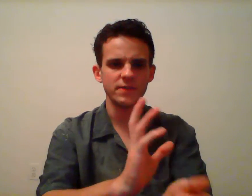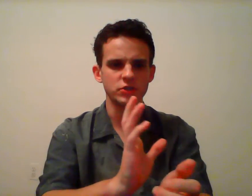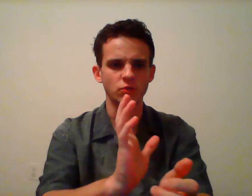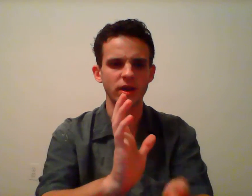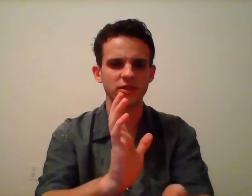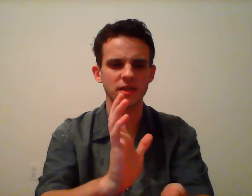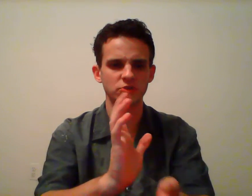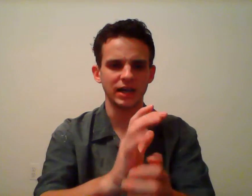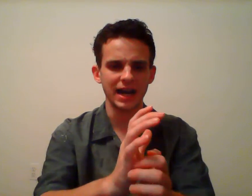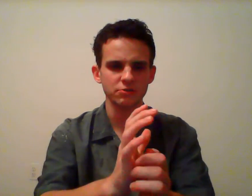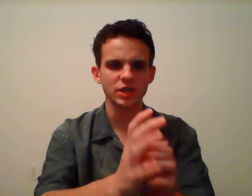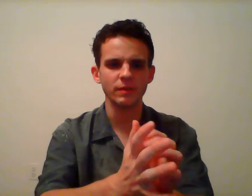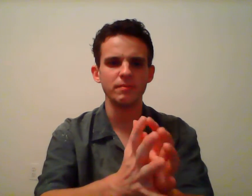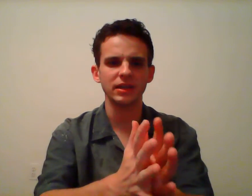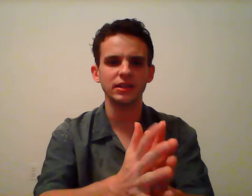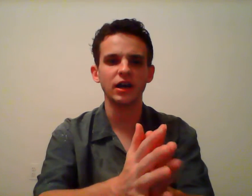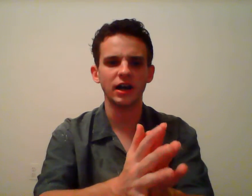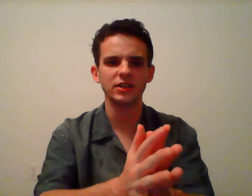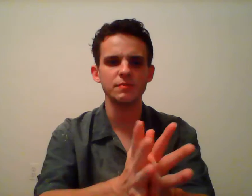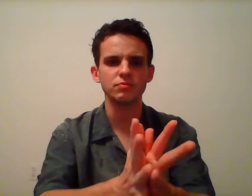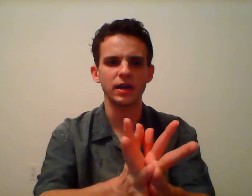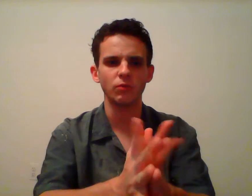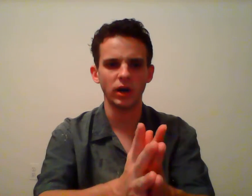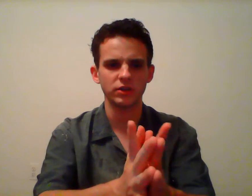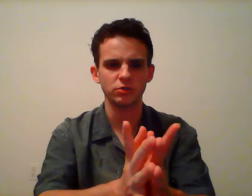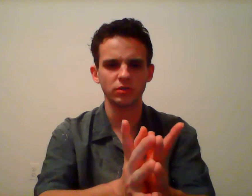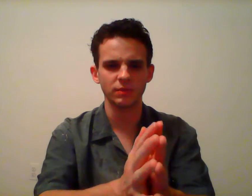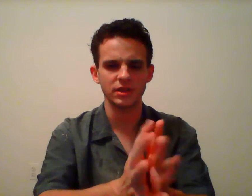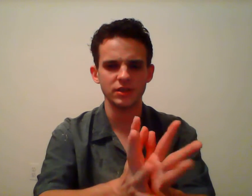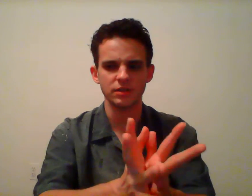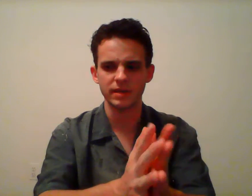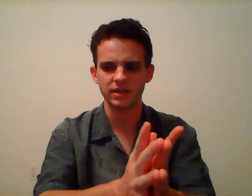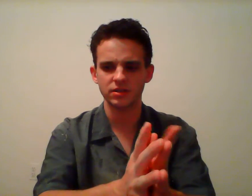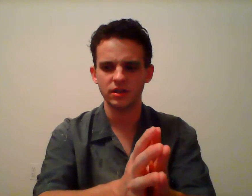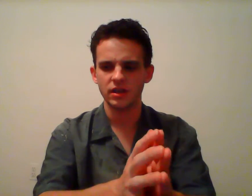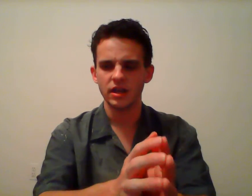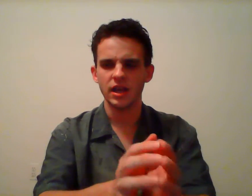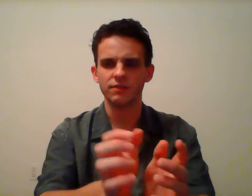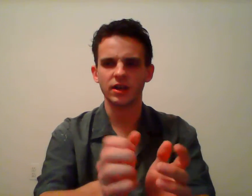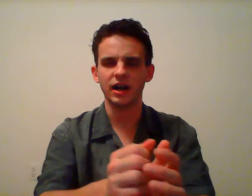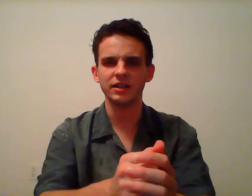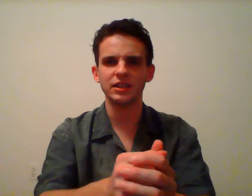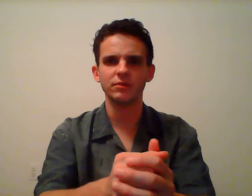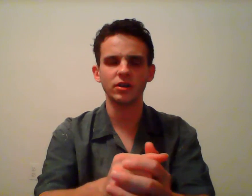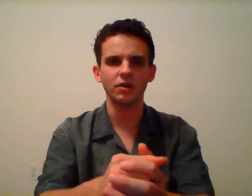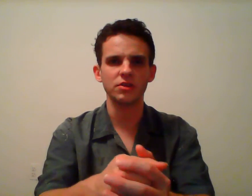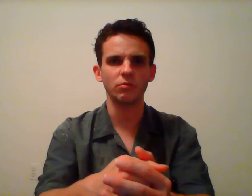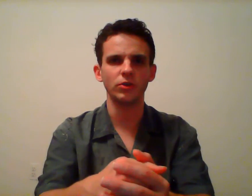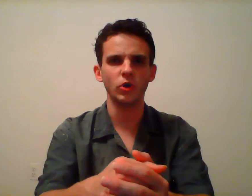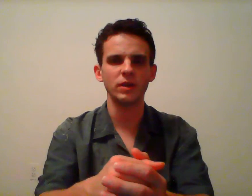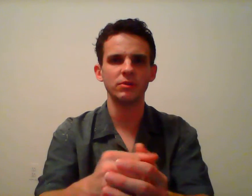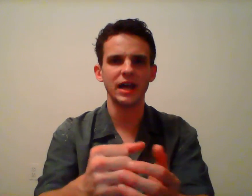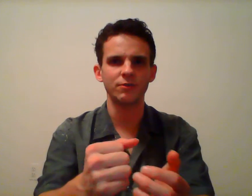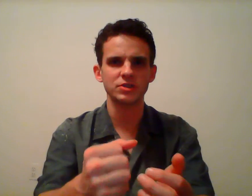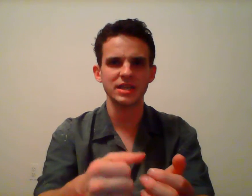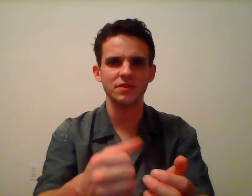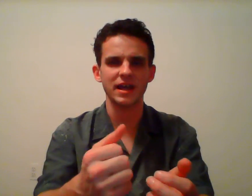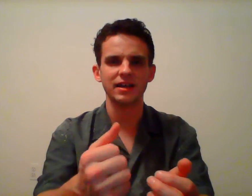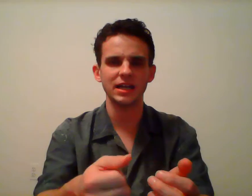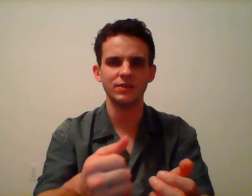This is a way that teams on either side, but mainly con teams might want to limit the debate. If the con team can argue that, well, nobody would ever say that that kind